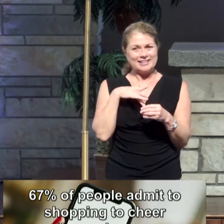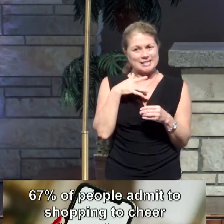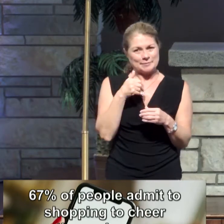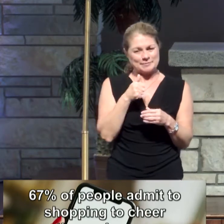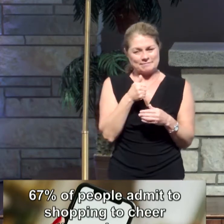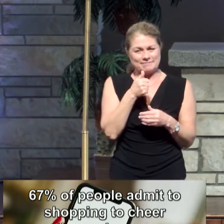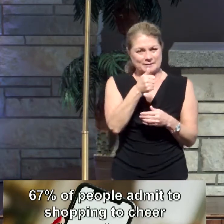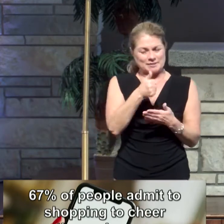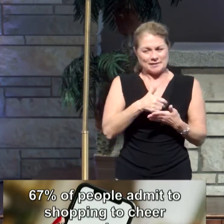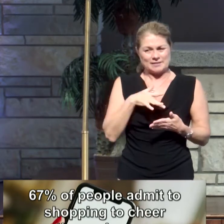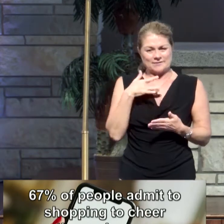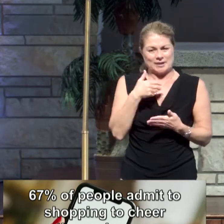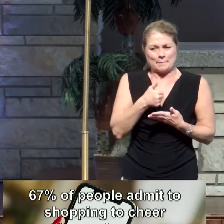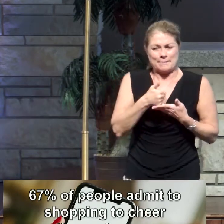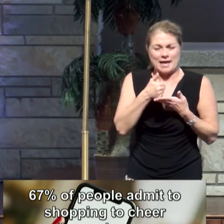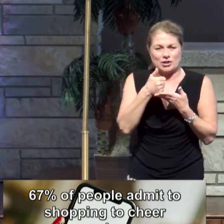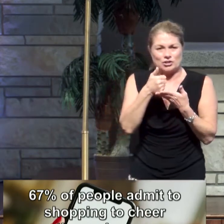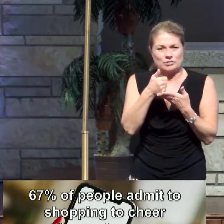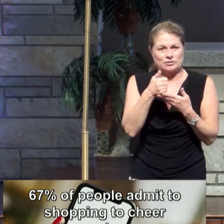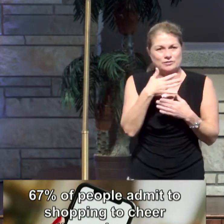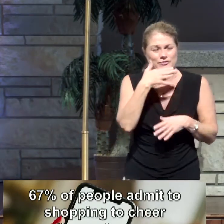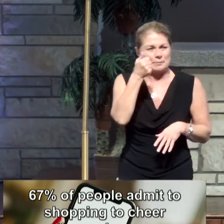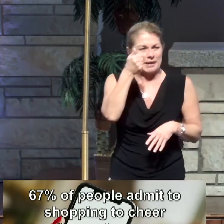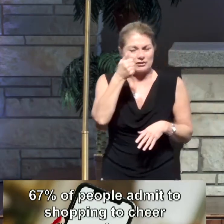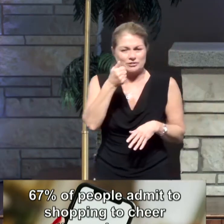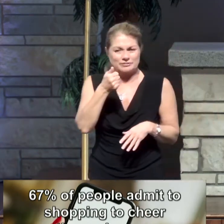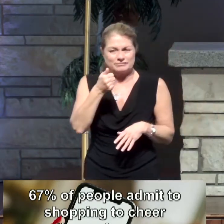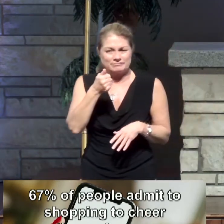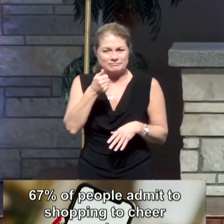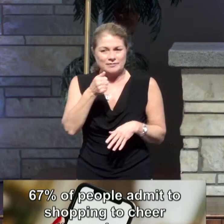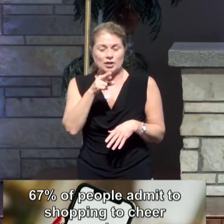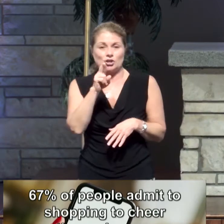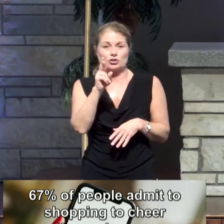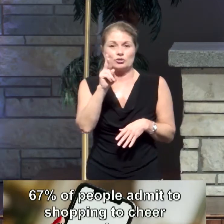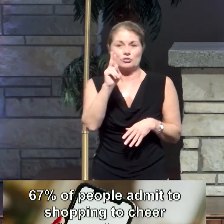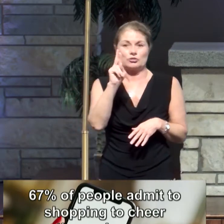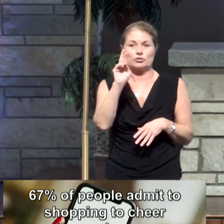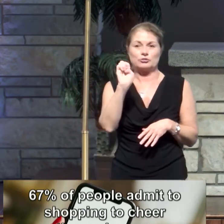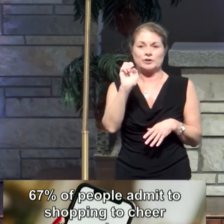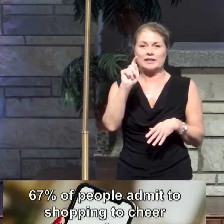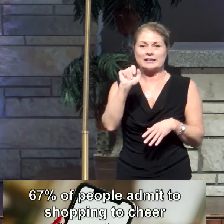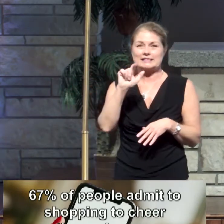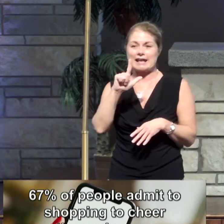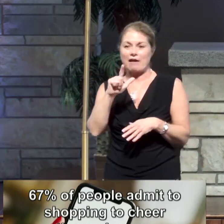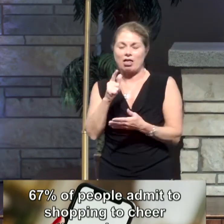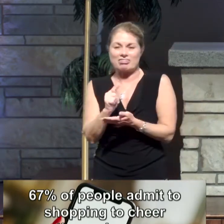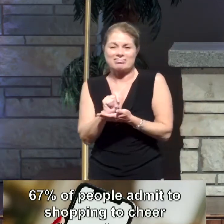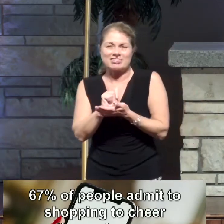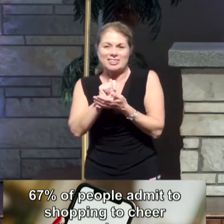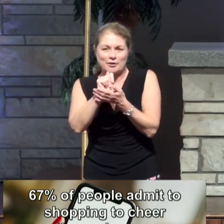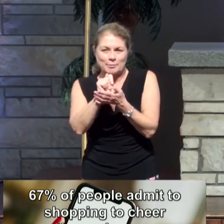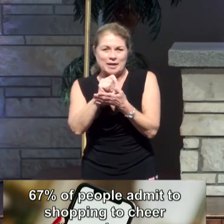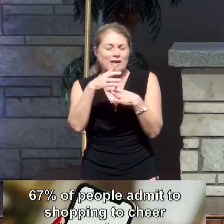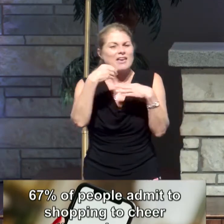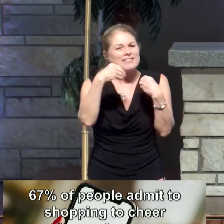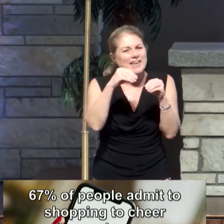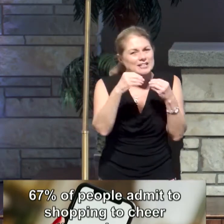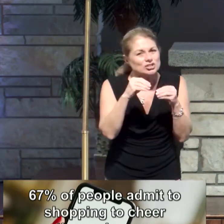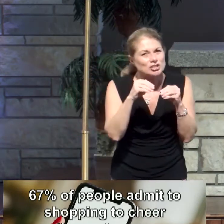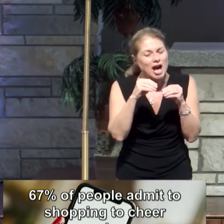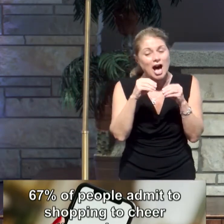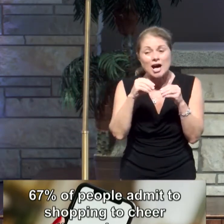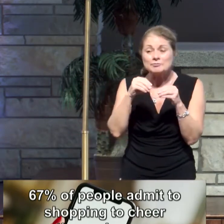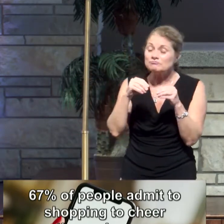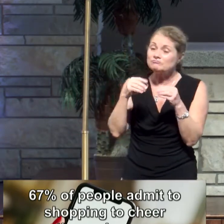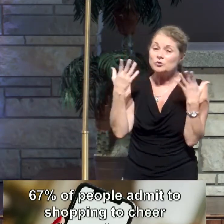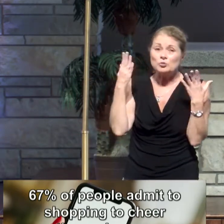buy stuff to make them feel better, called retail therapy. 28% of people, they shop as a form of celebration. It's